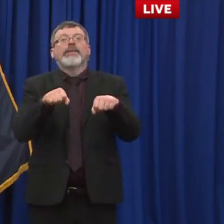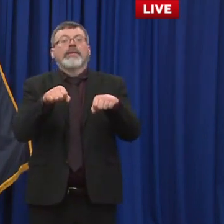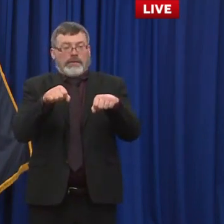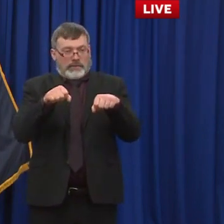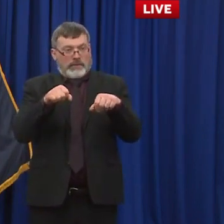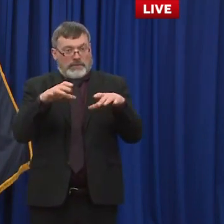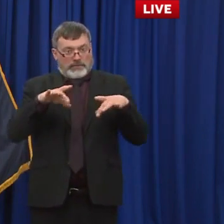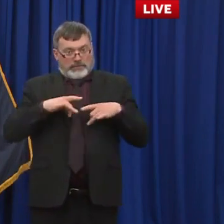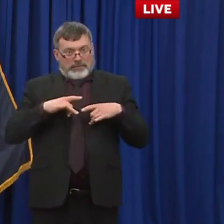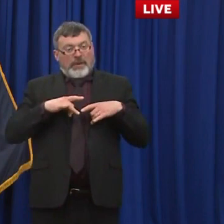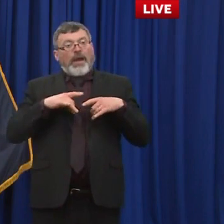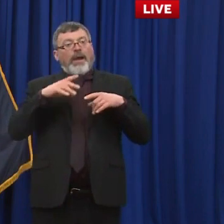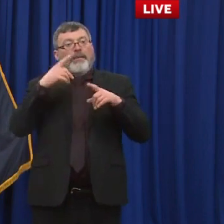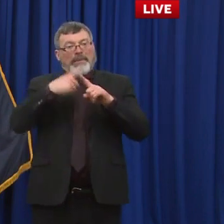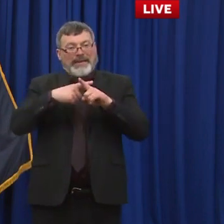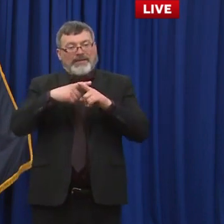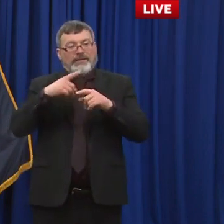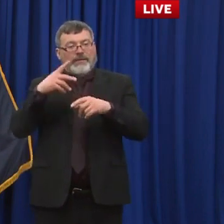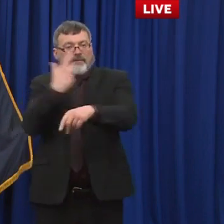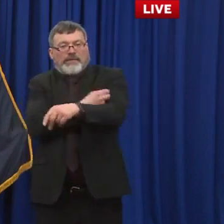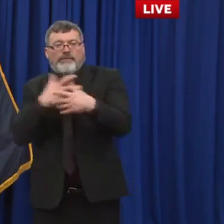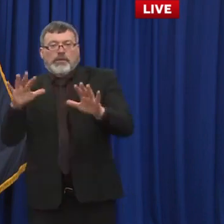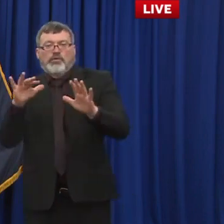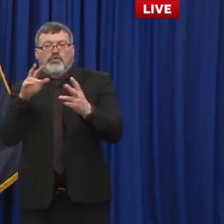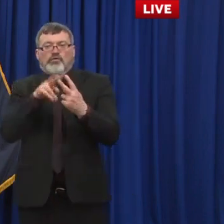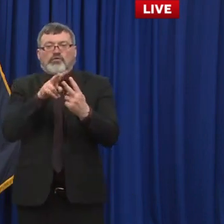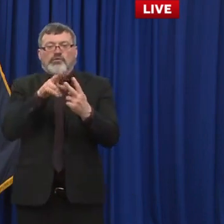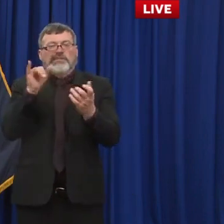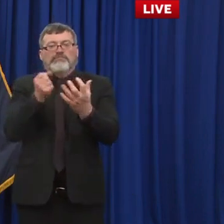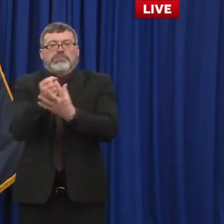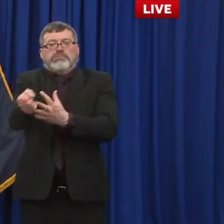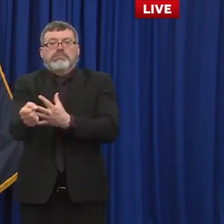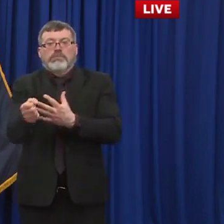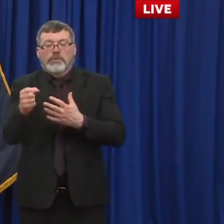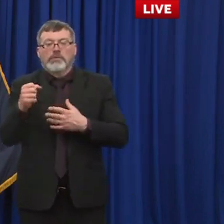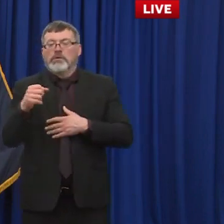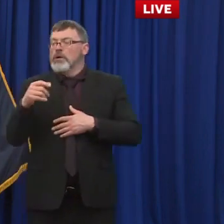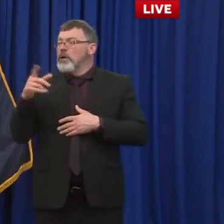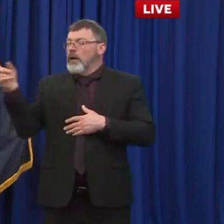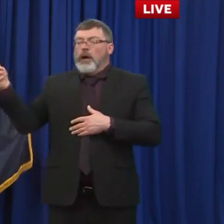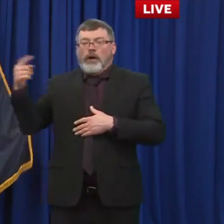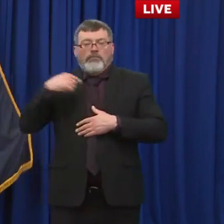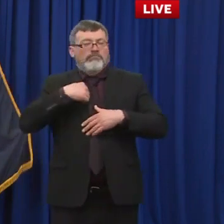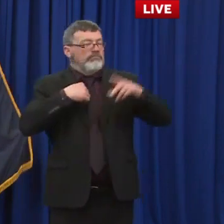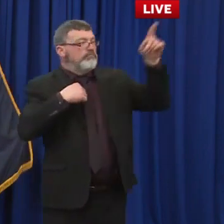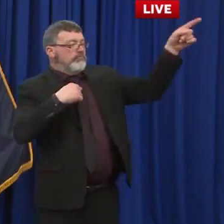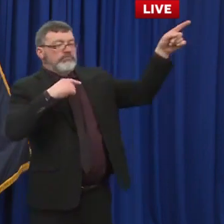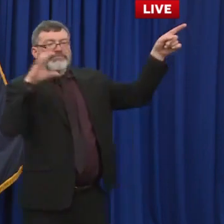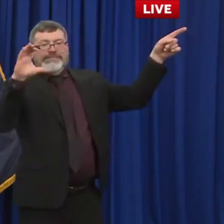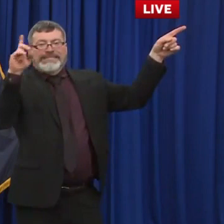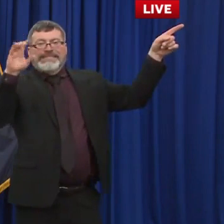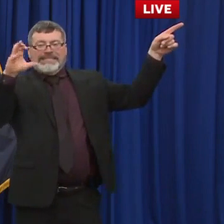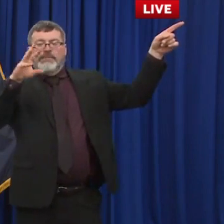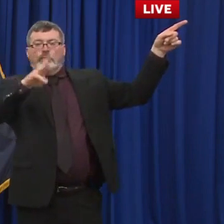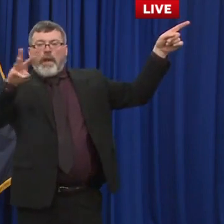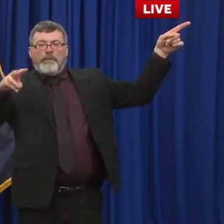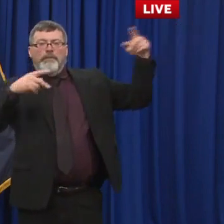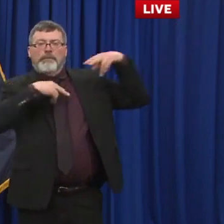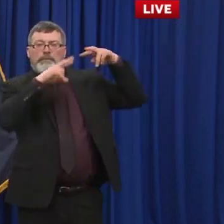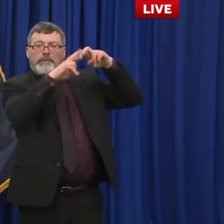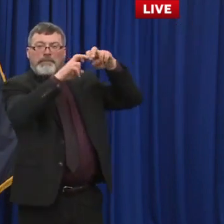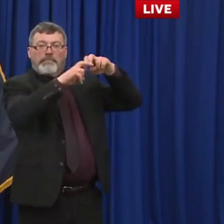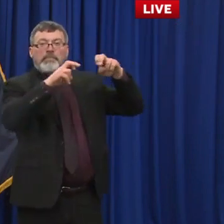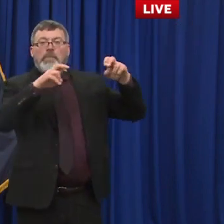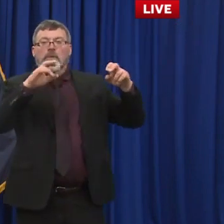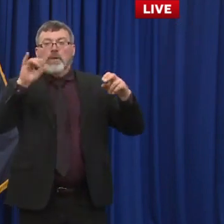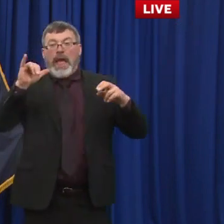nationally and cdc is reporting this on their website if you're interested in that and about half of them have been in older persons people i think 65